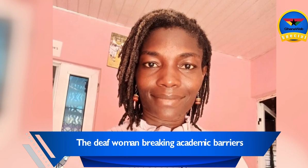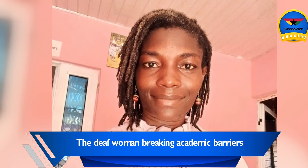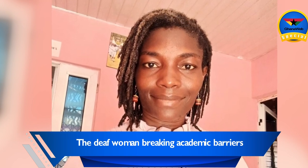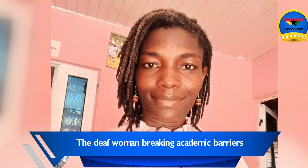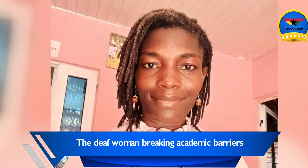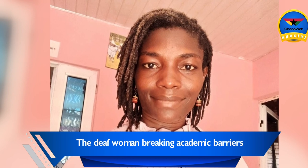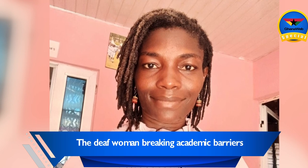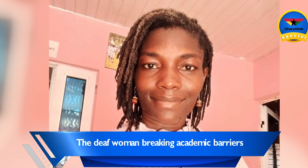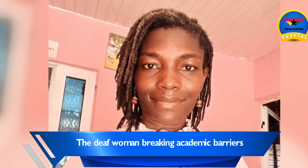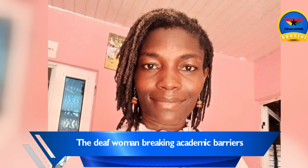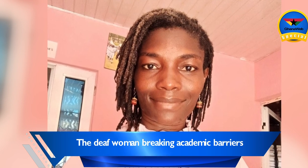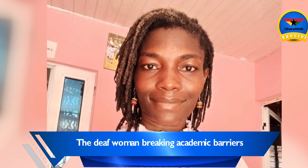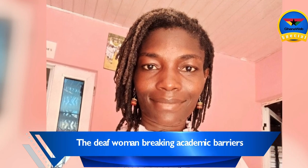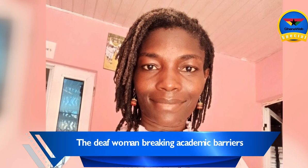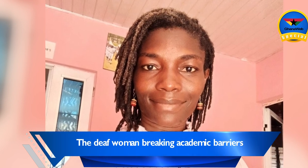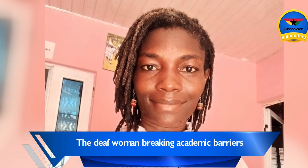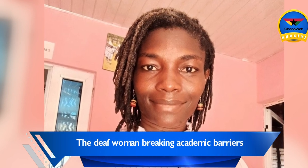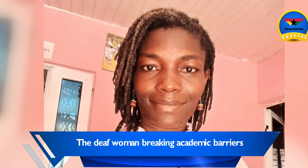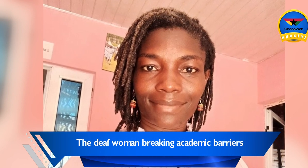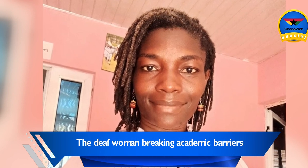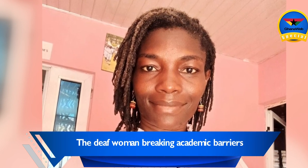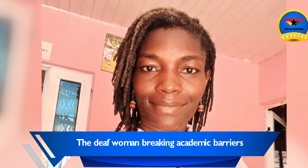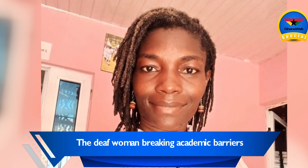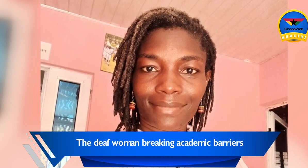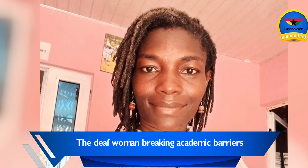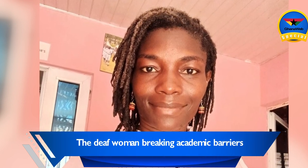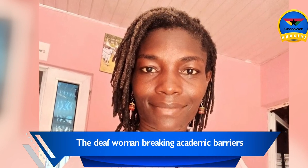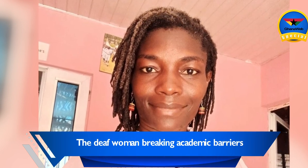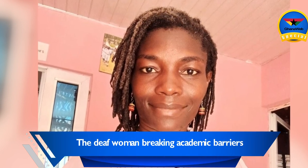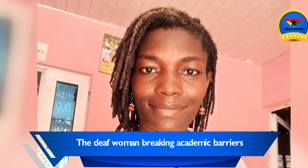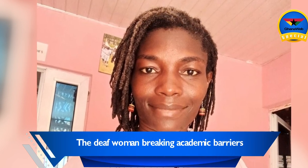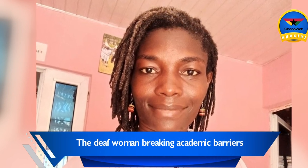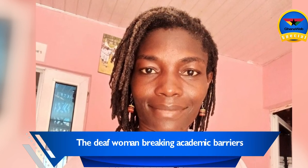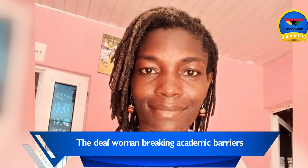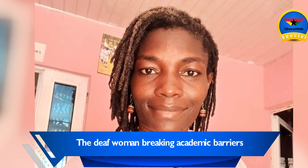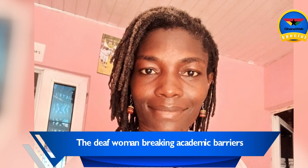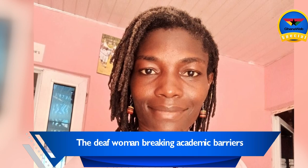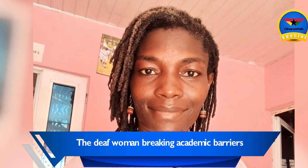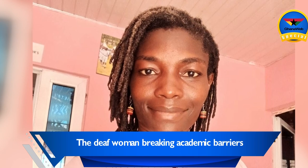for all school-going children as she believes it will help everyone to know sign languages.